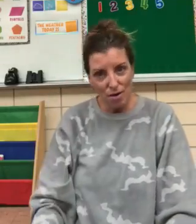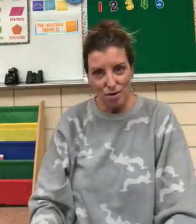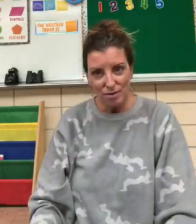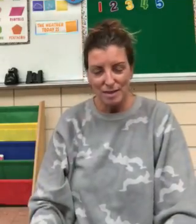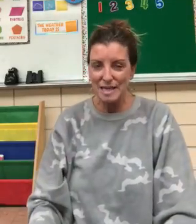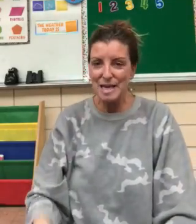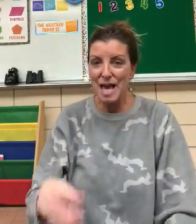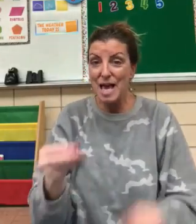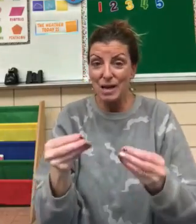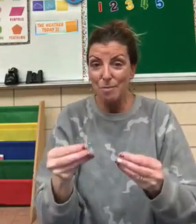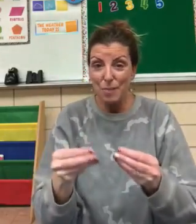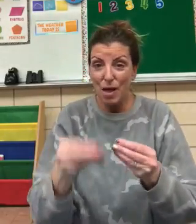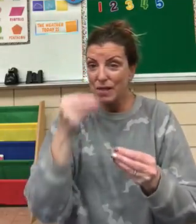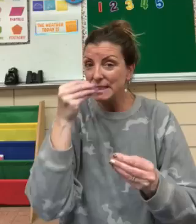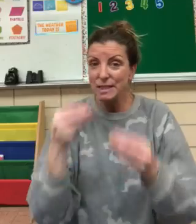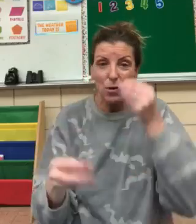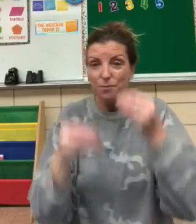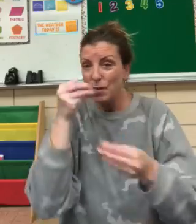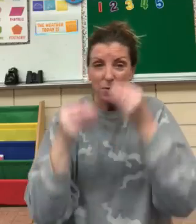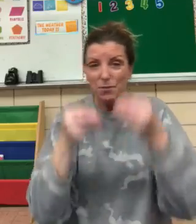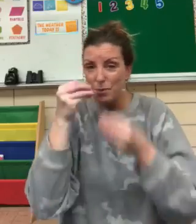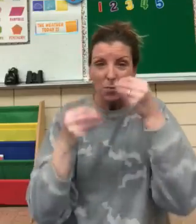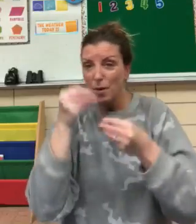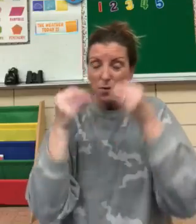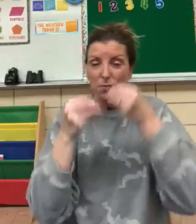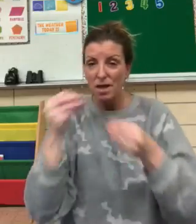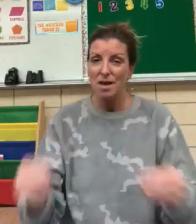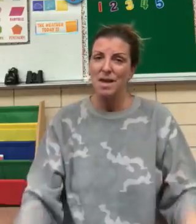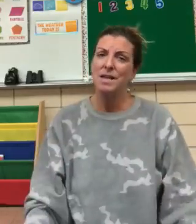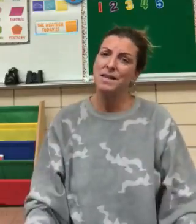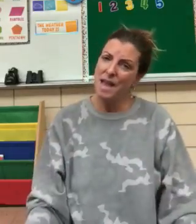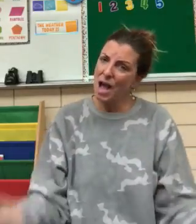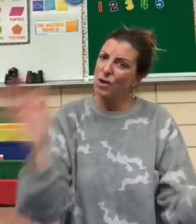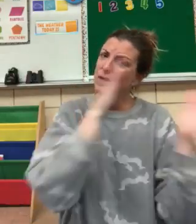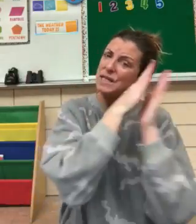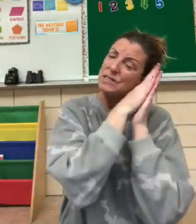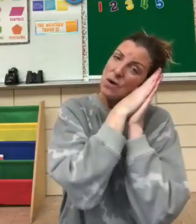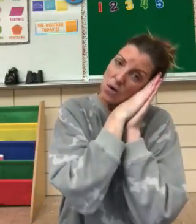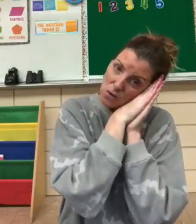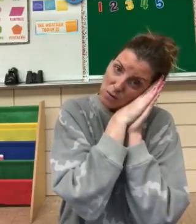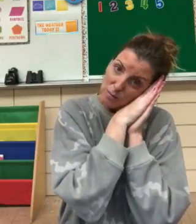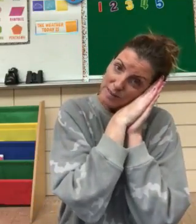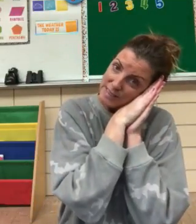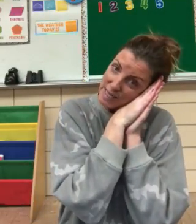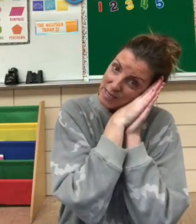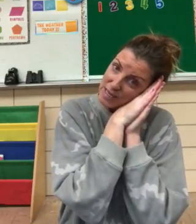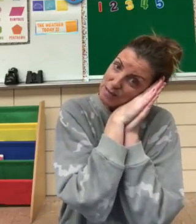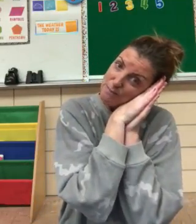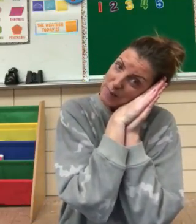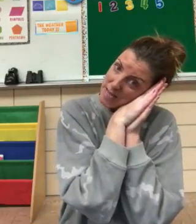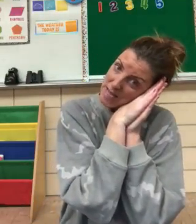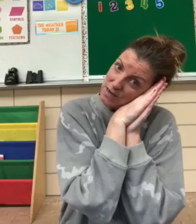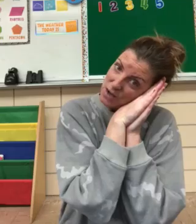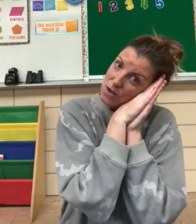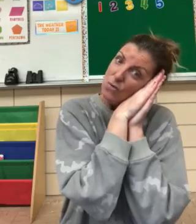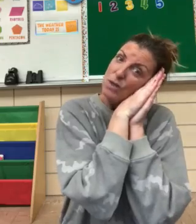He ate up all the soap. And now he's home, sick in bed, with